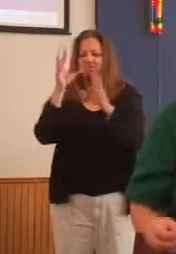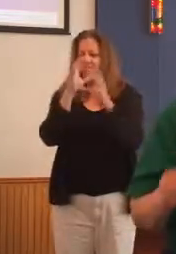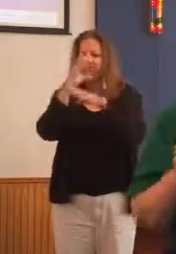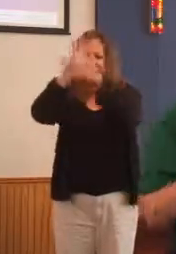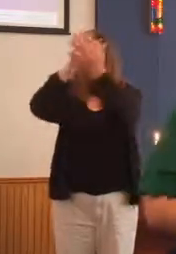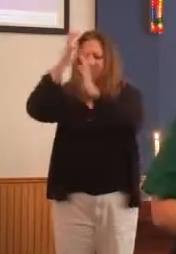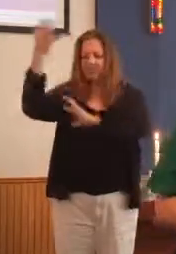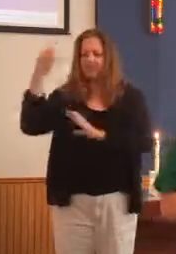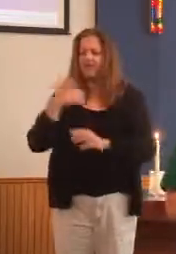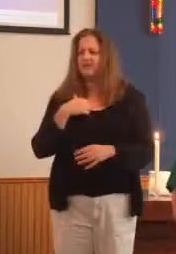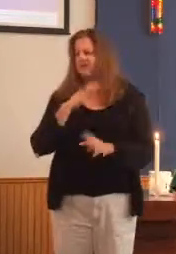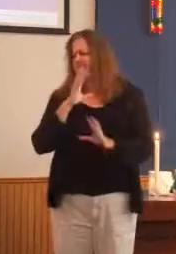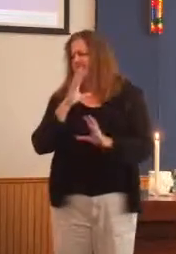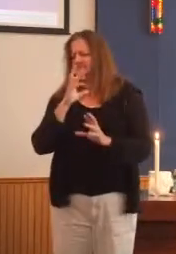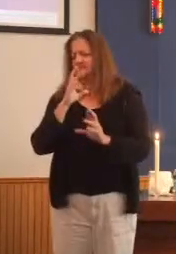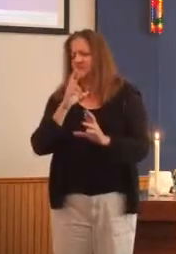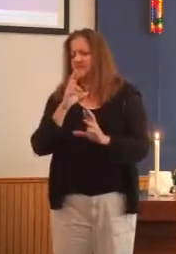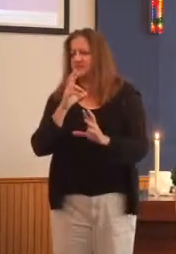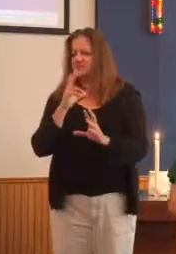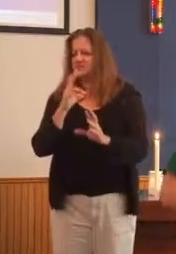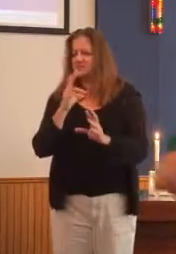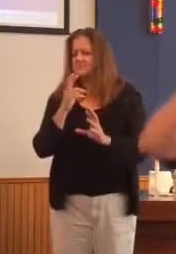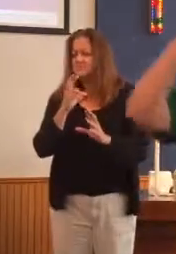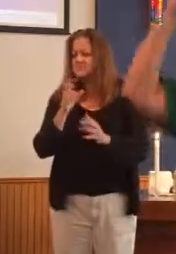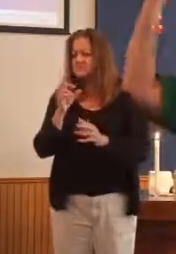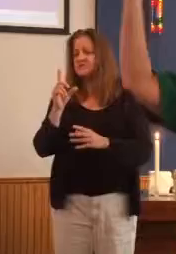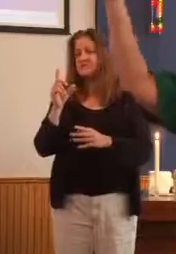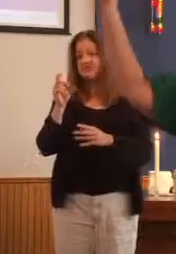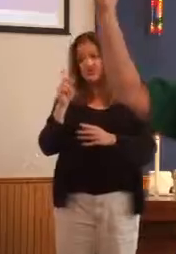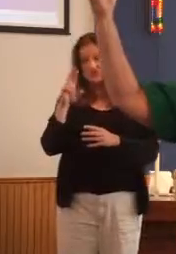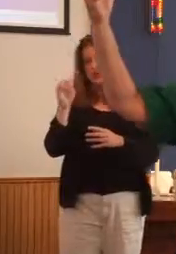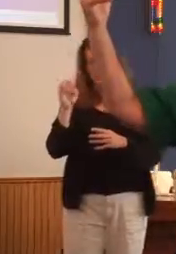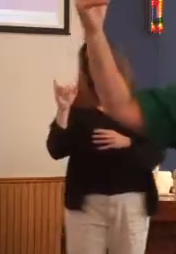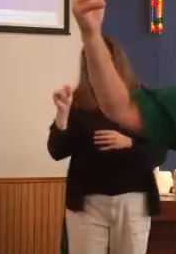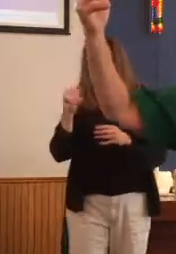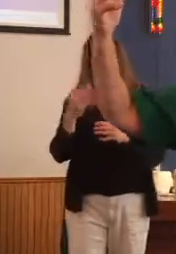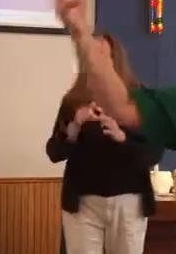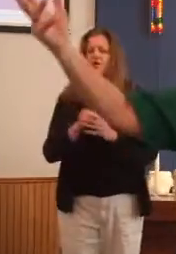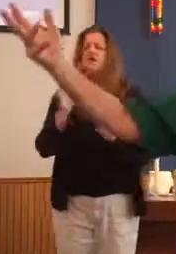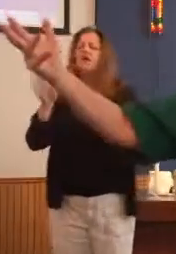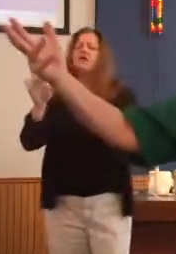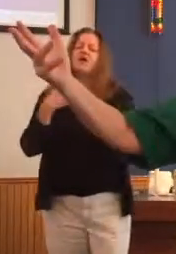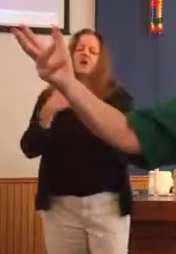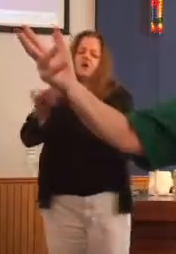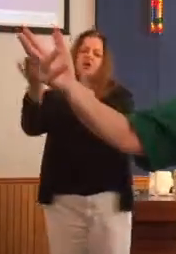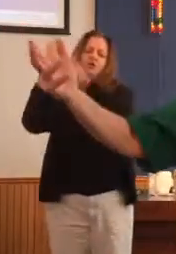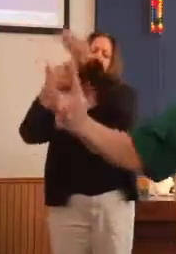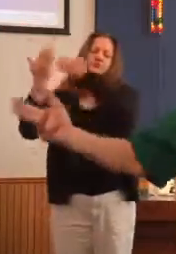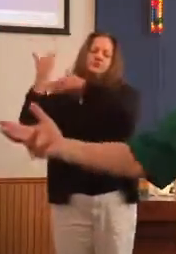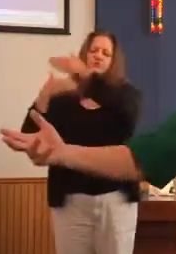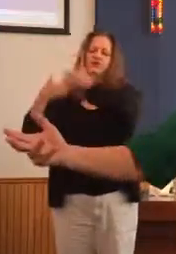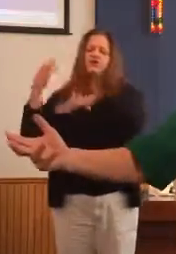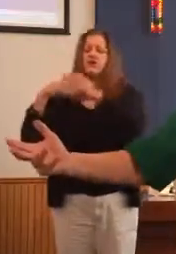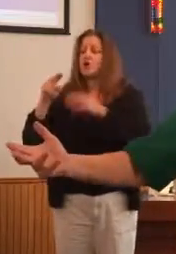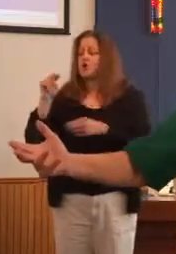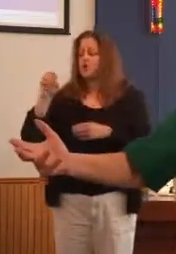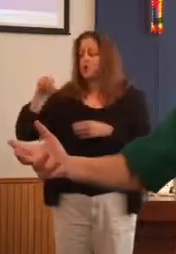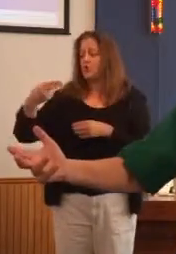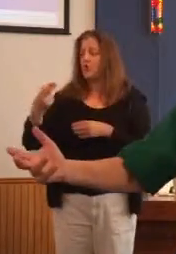Respect when they don't deserve it. You know, in ancient times, the patriarch of the clan, Noah, in this case, because,